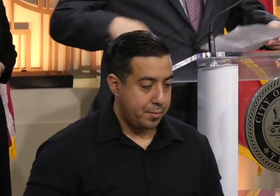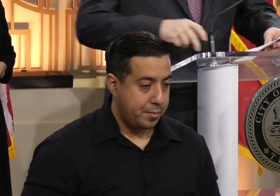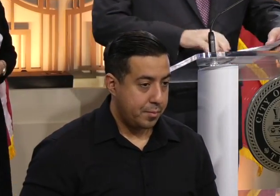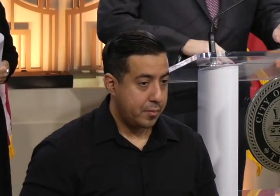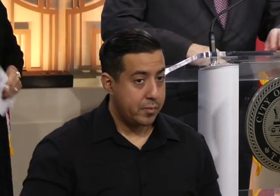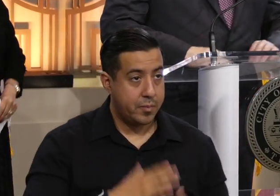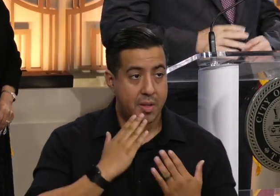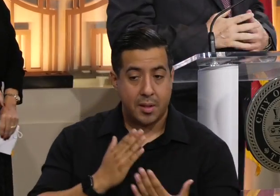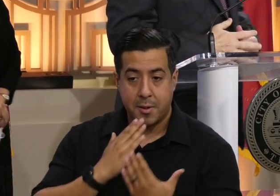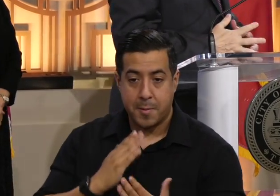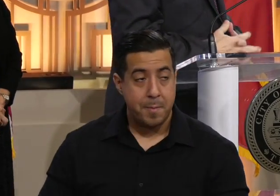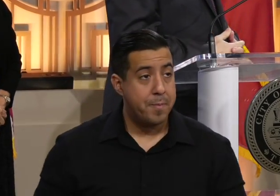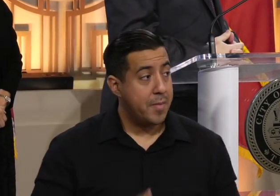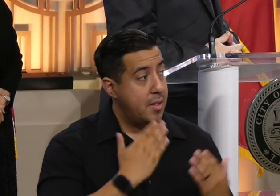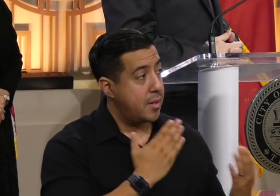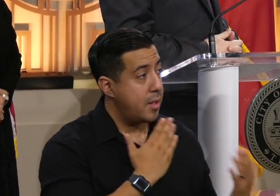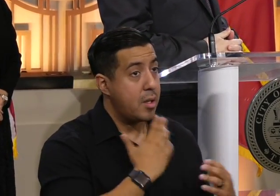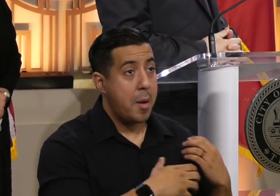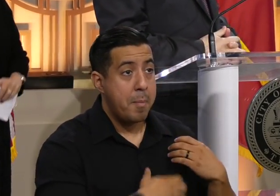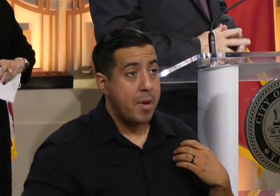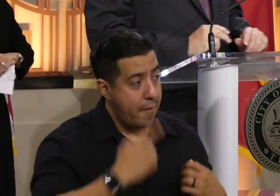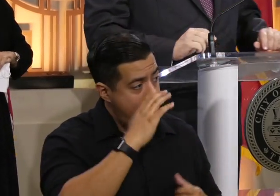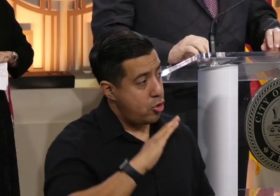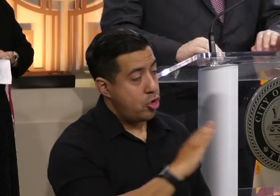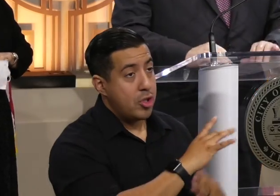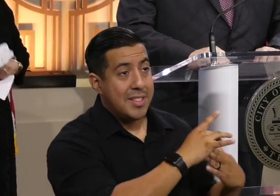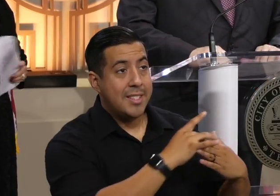Thank you, Cynthia. Thank you, Mayor Turner, for your leadership.